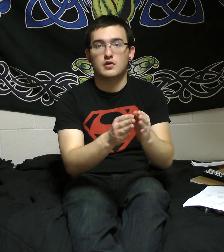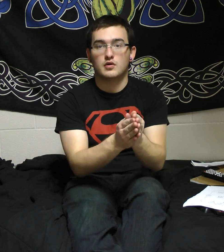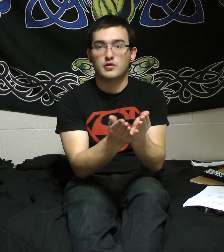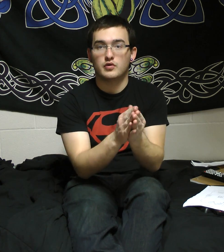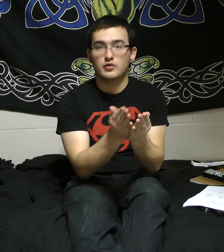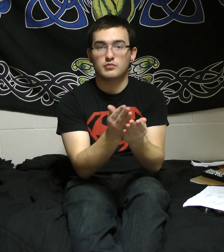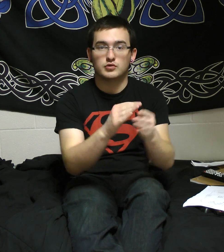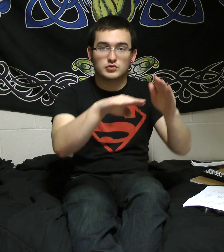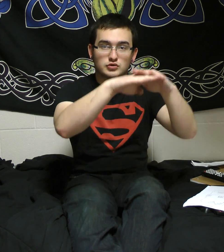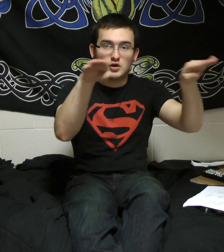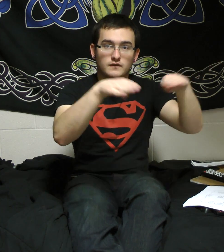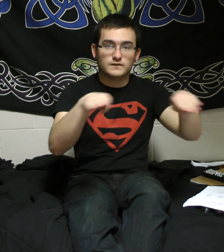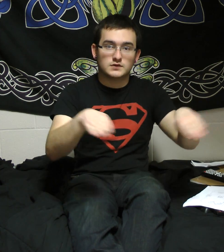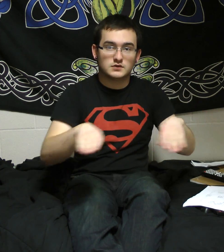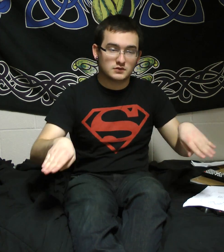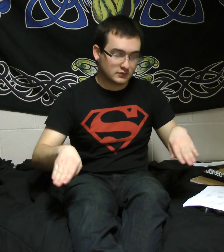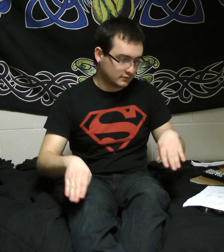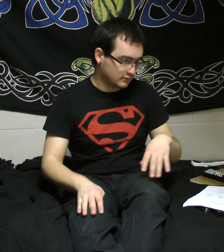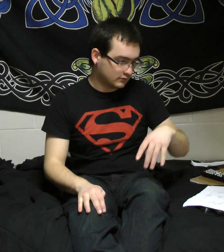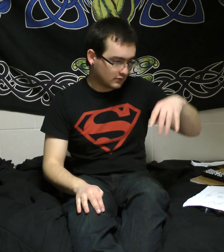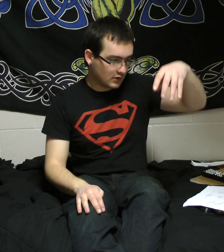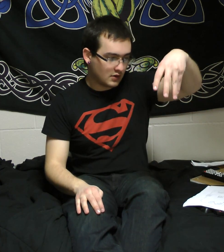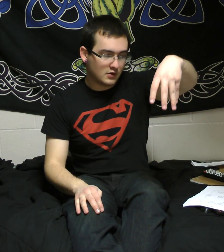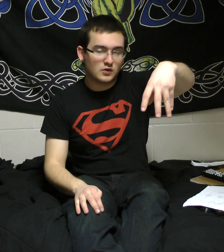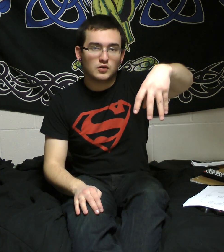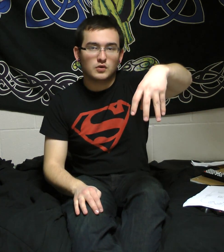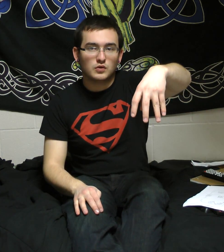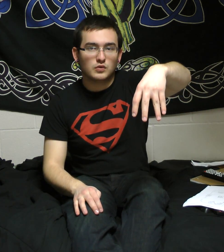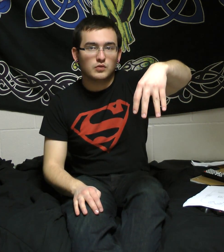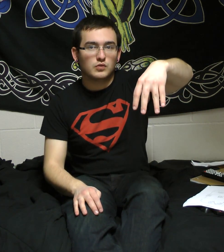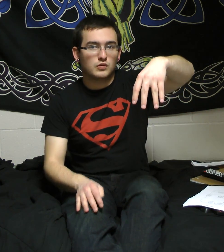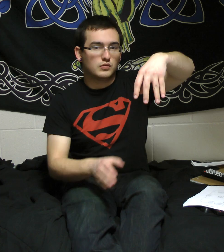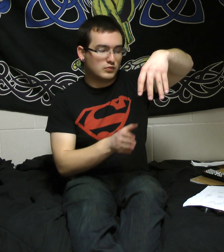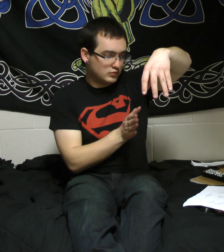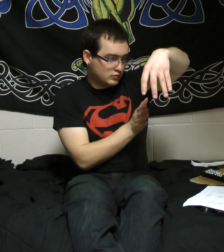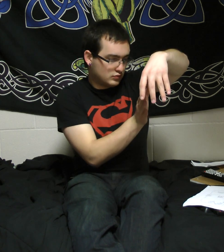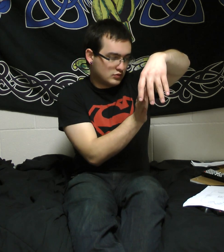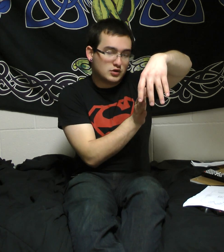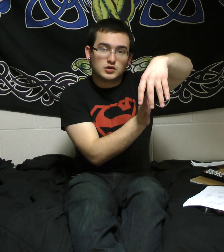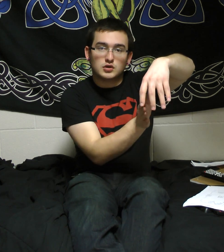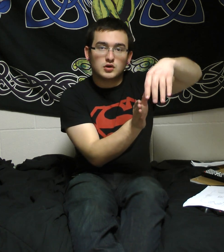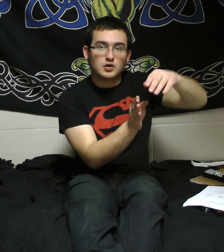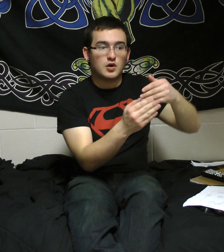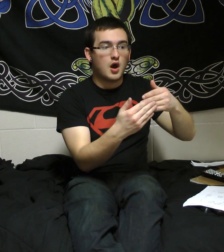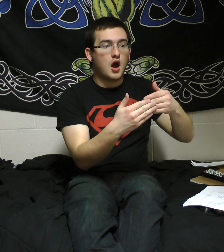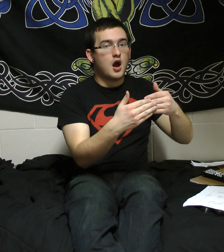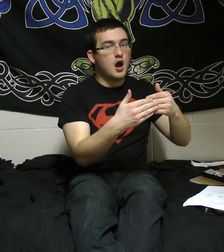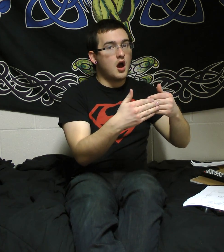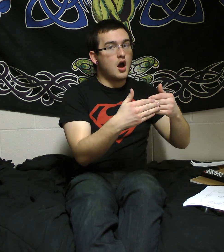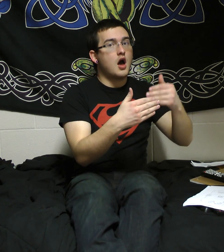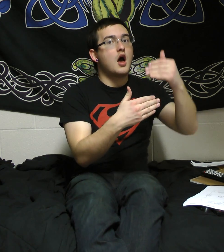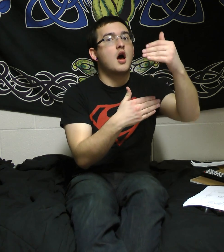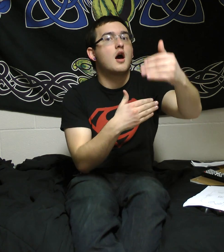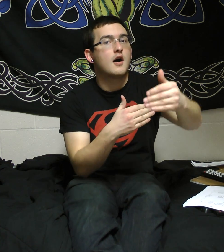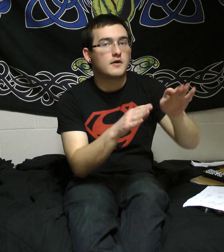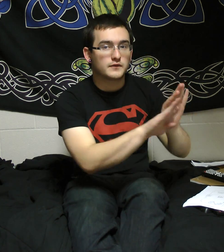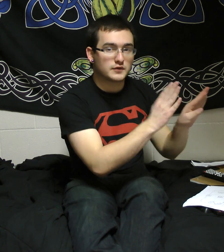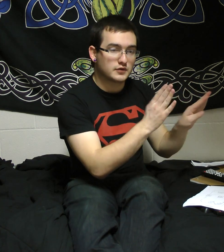You're a long-winded world Waiting for someone